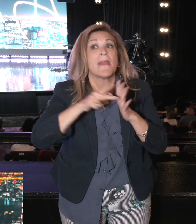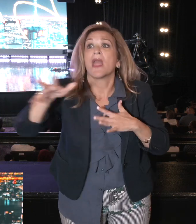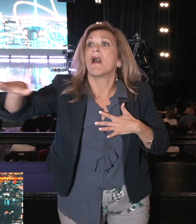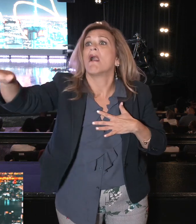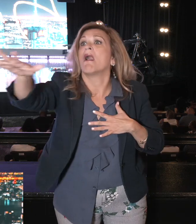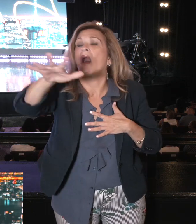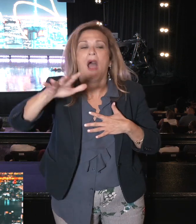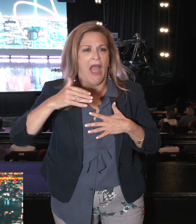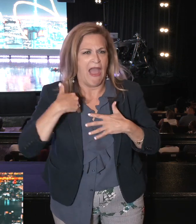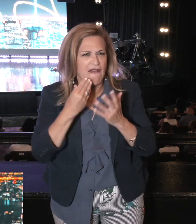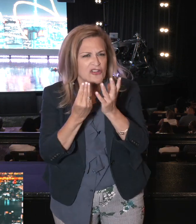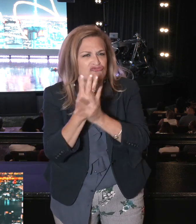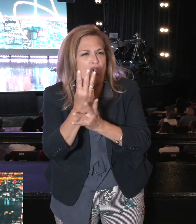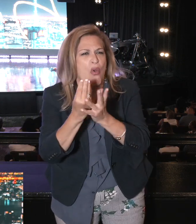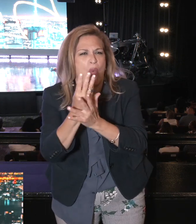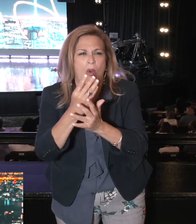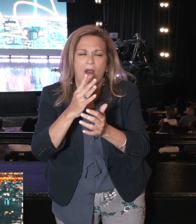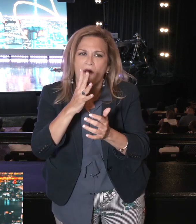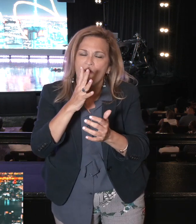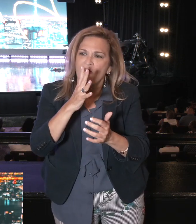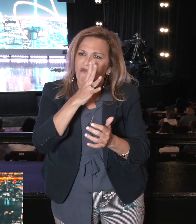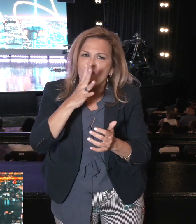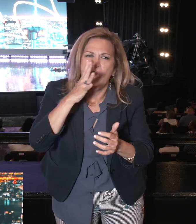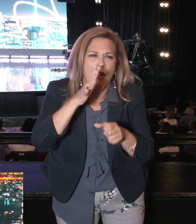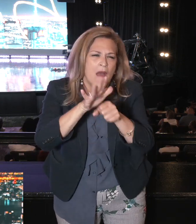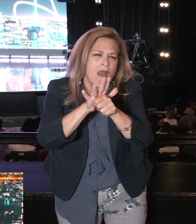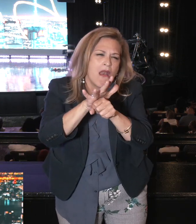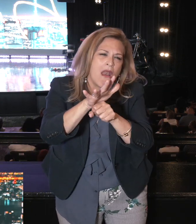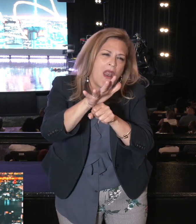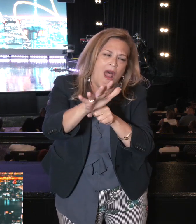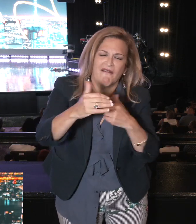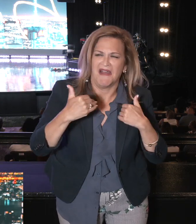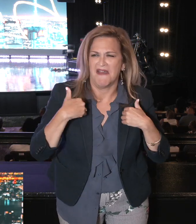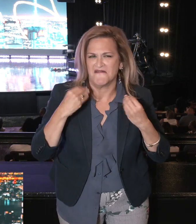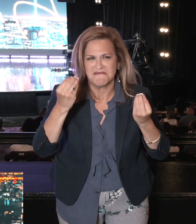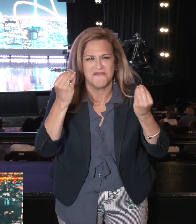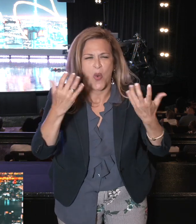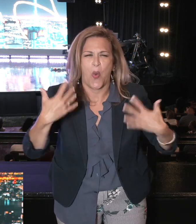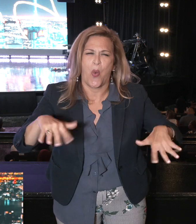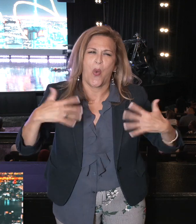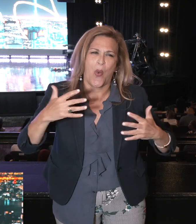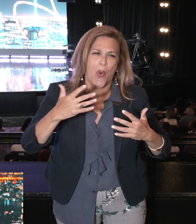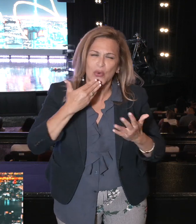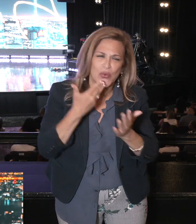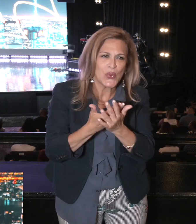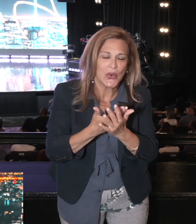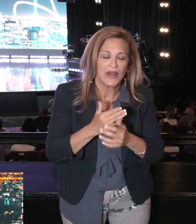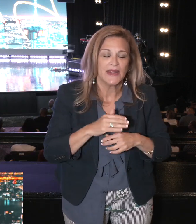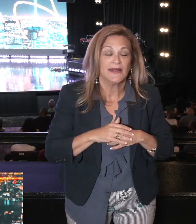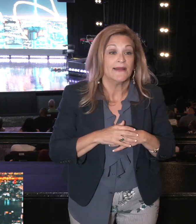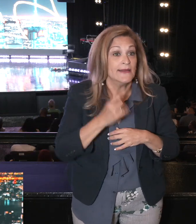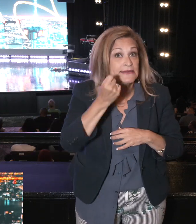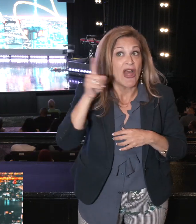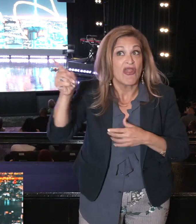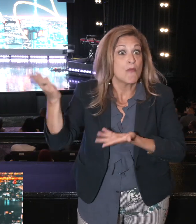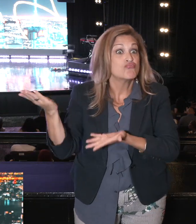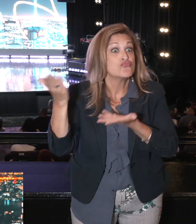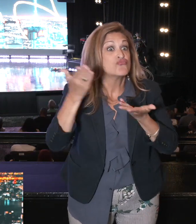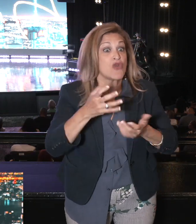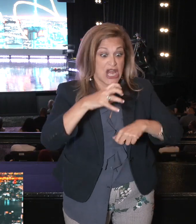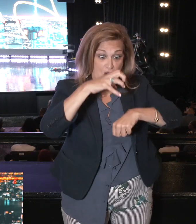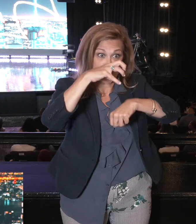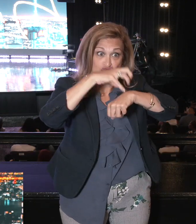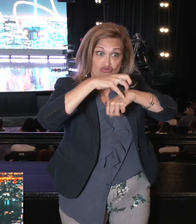grazing. In fact, when you read Numbers, it tells us in the 13th chapter that they came back with a single cluster of grapes